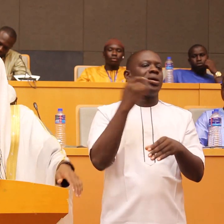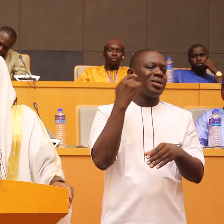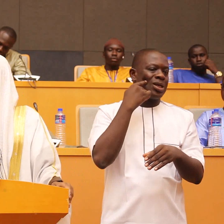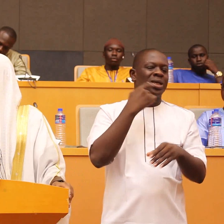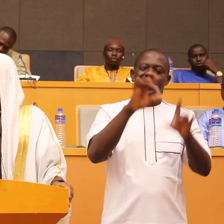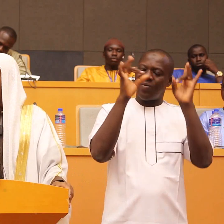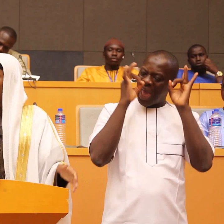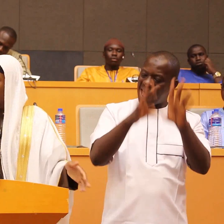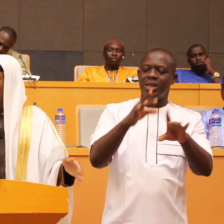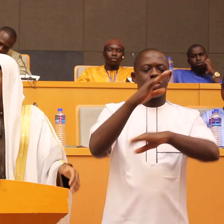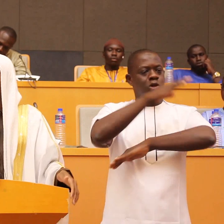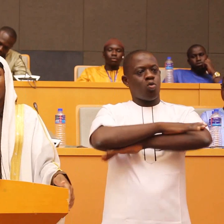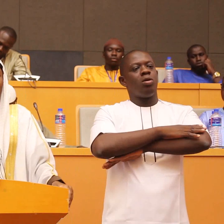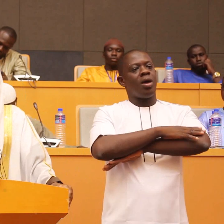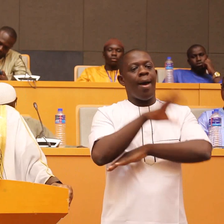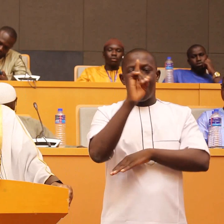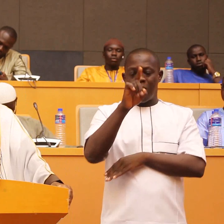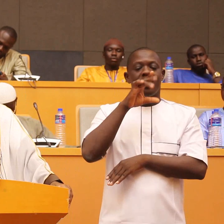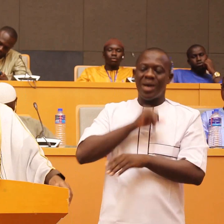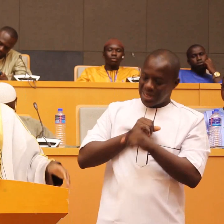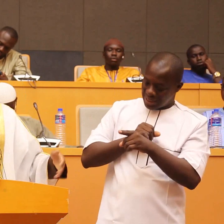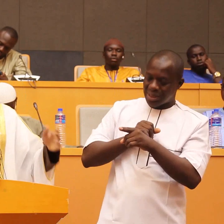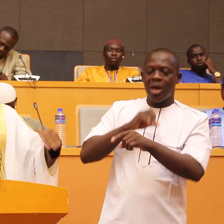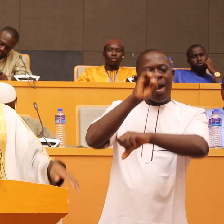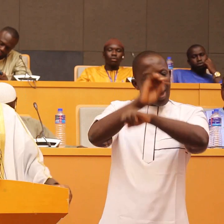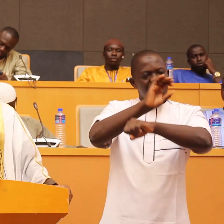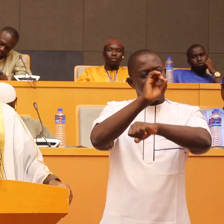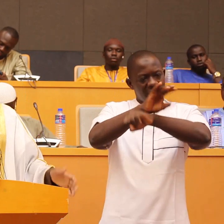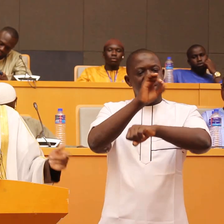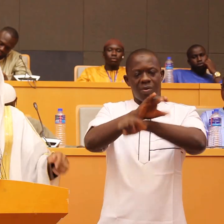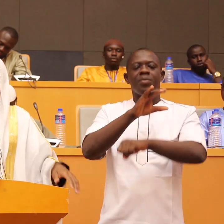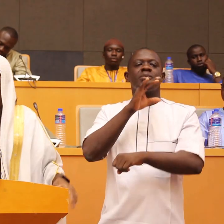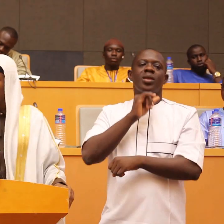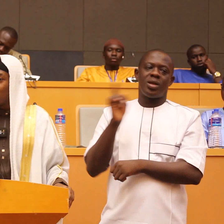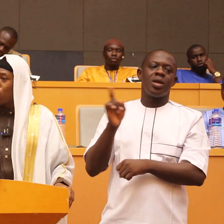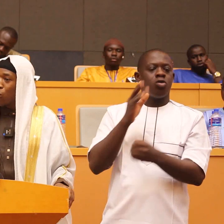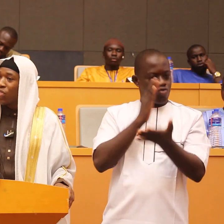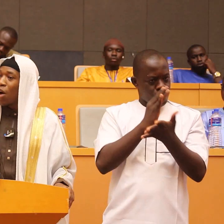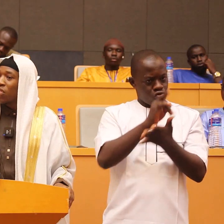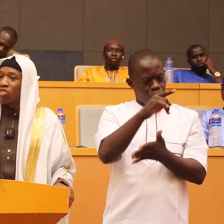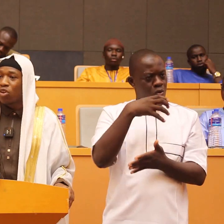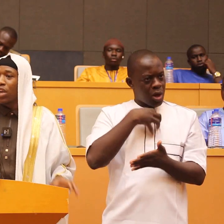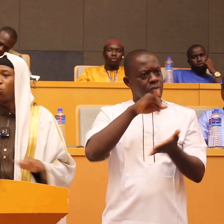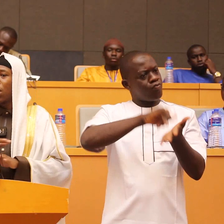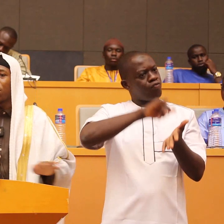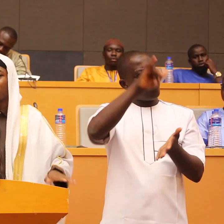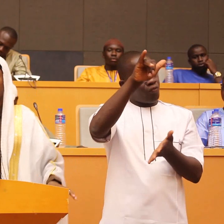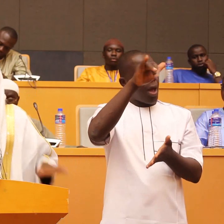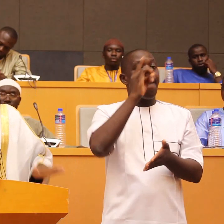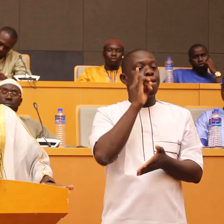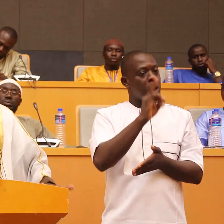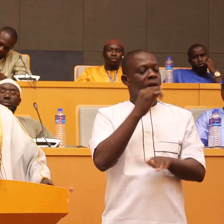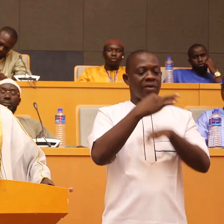hate school but because of the shaykh allah mabarak he advised me i know you want to travel but without this knowledge you are